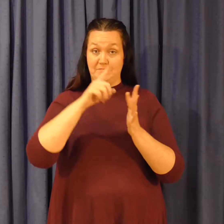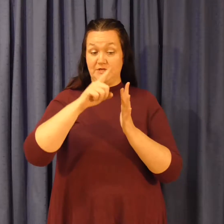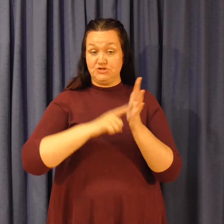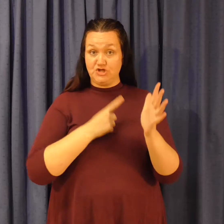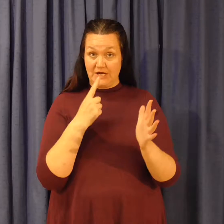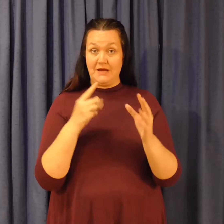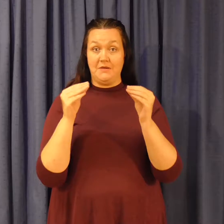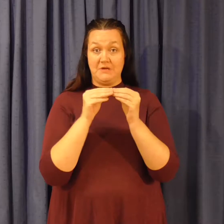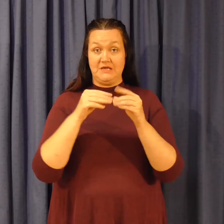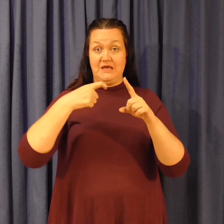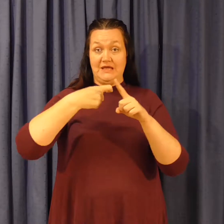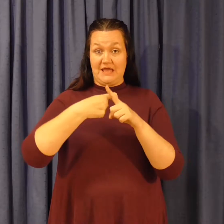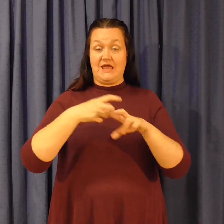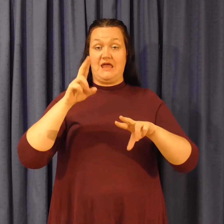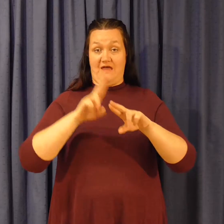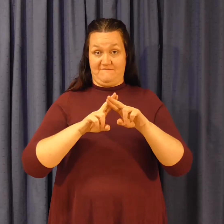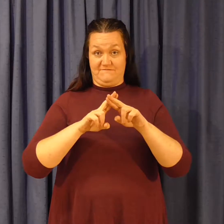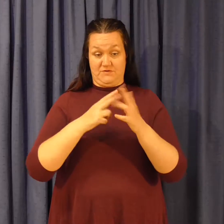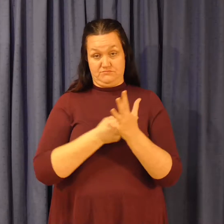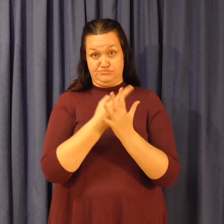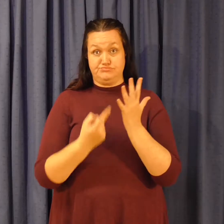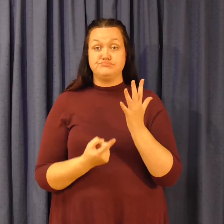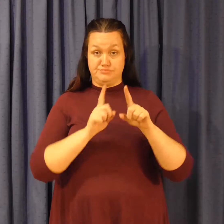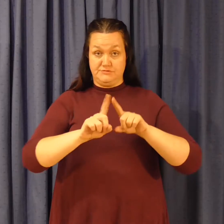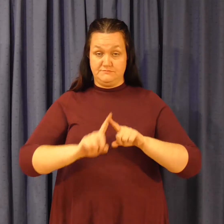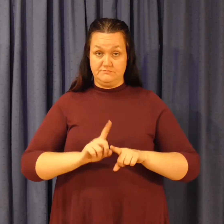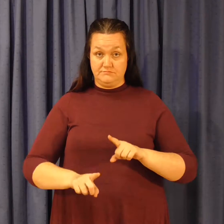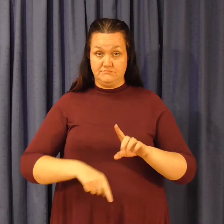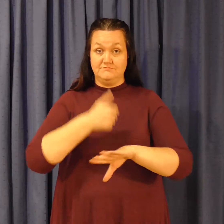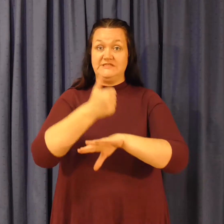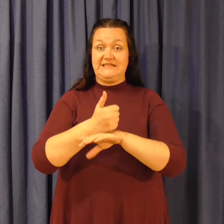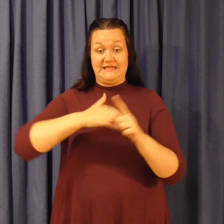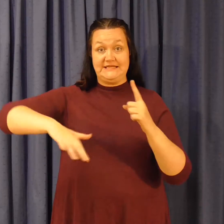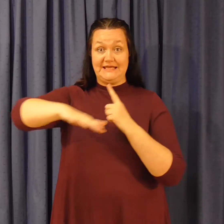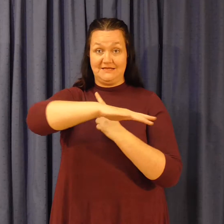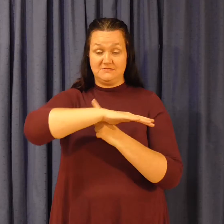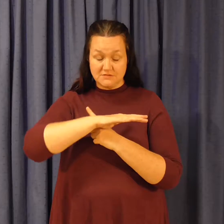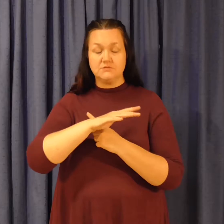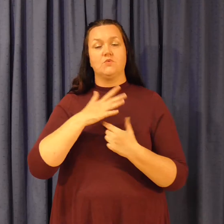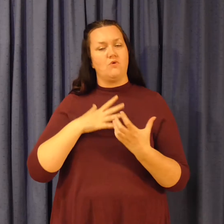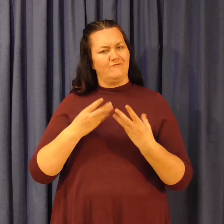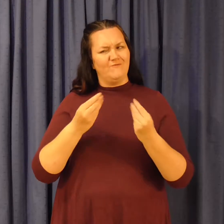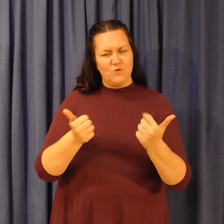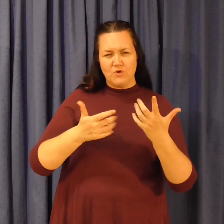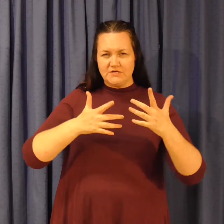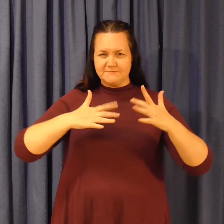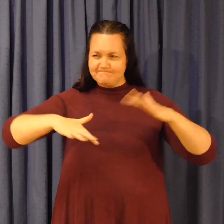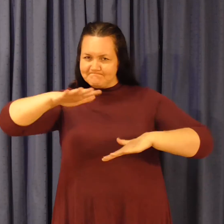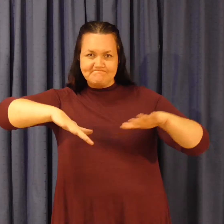K and F Setting As fluid as possible The place is here